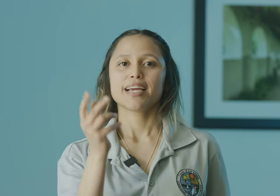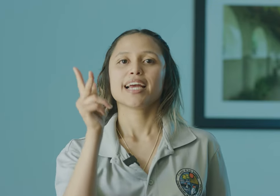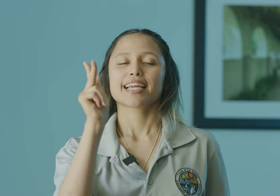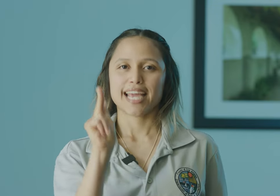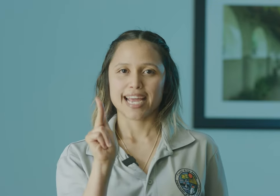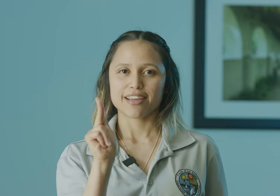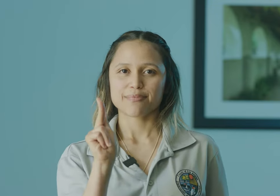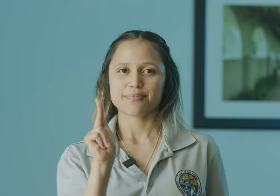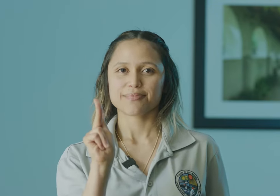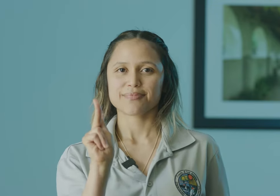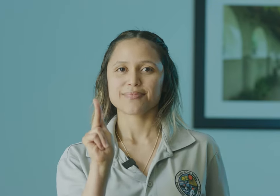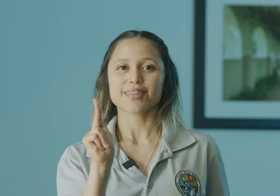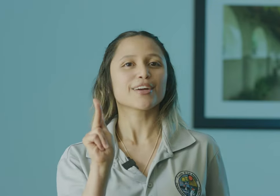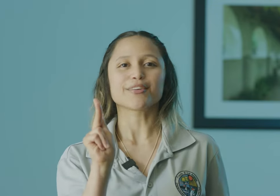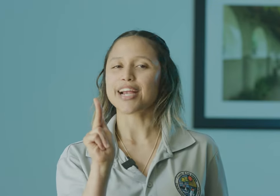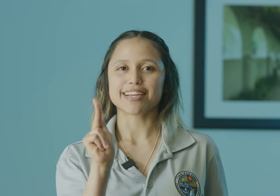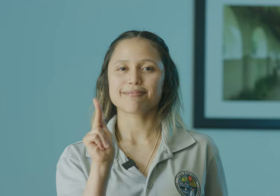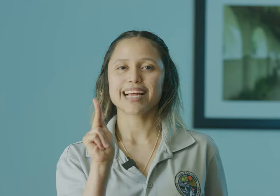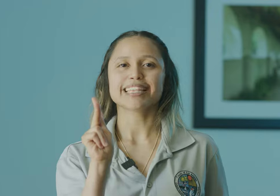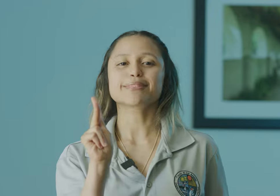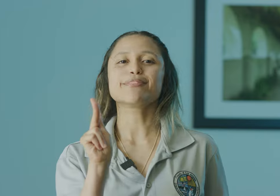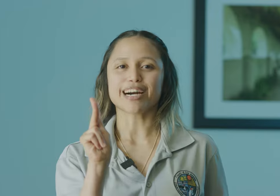K. Great. Let's move on.